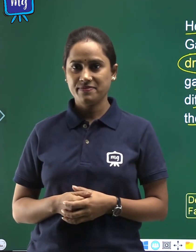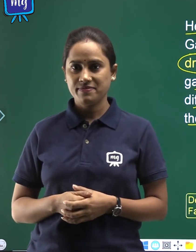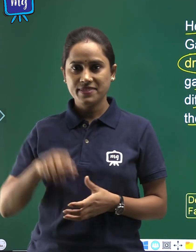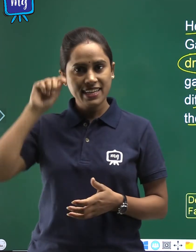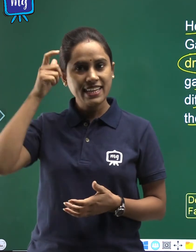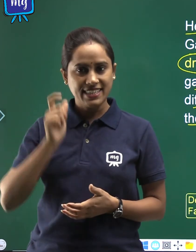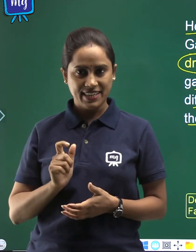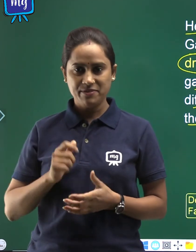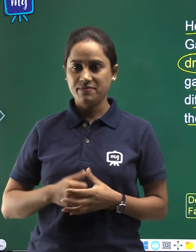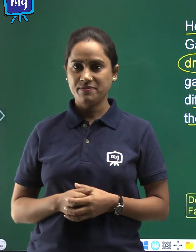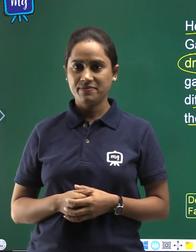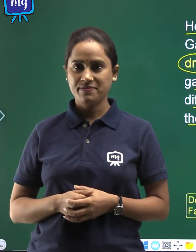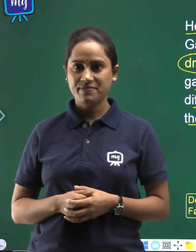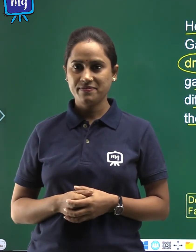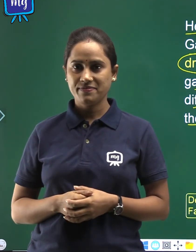dream,